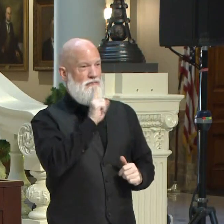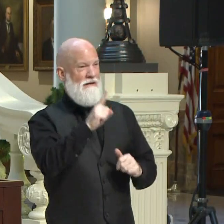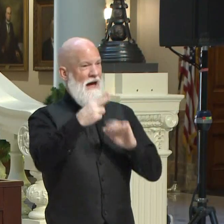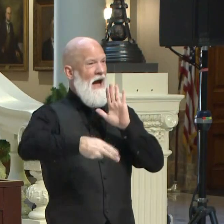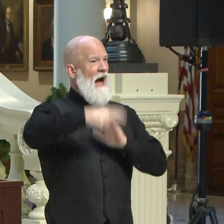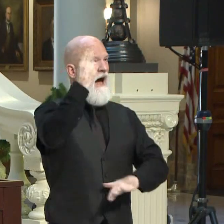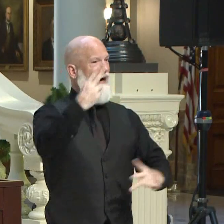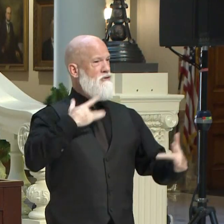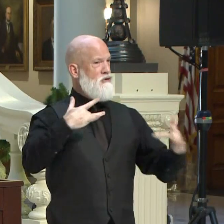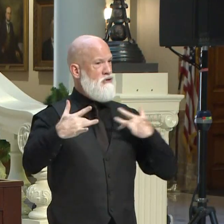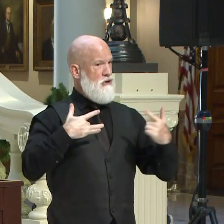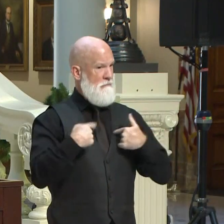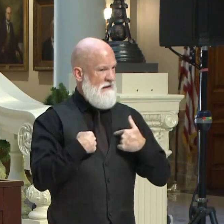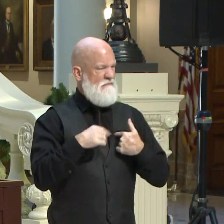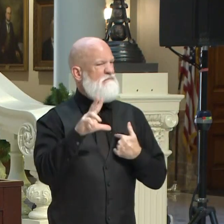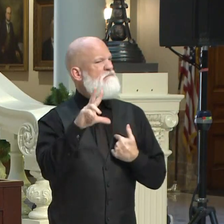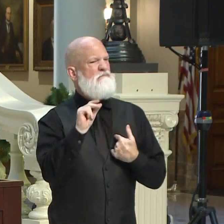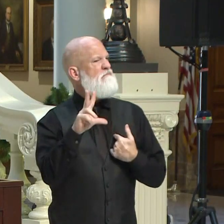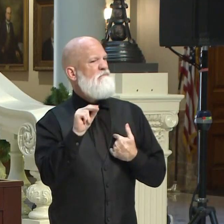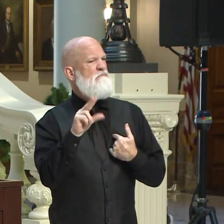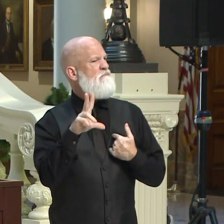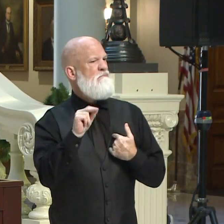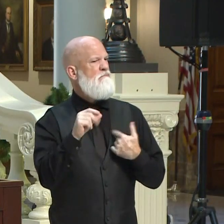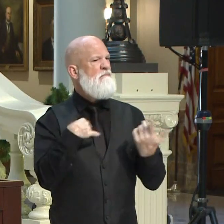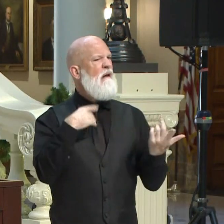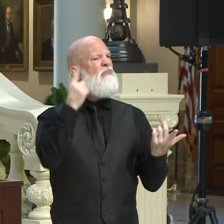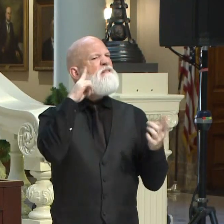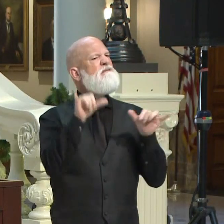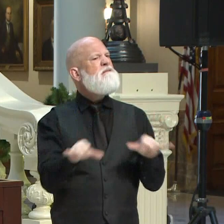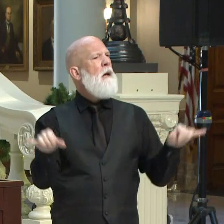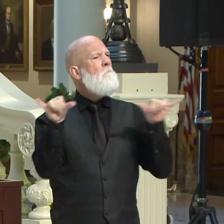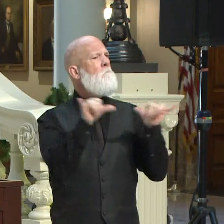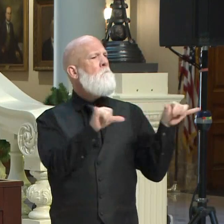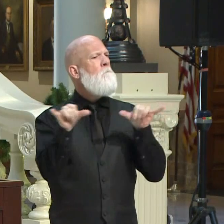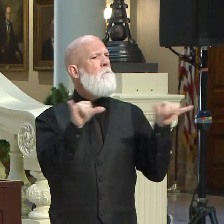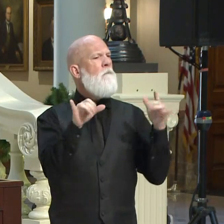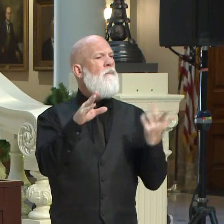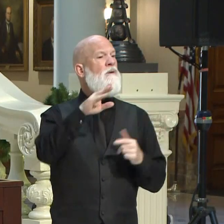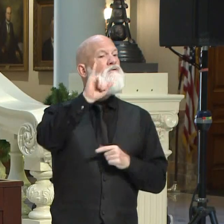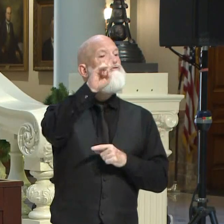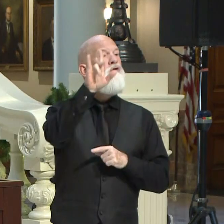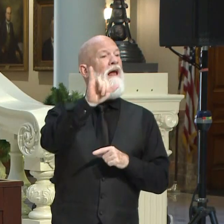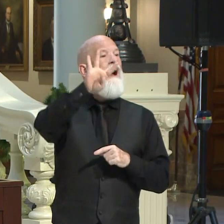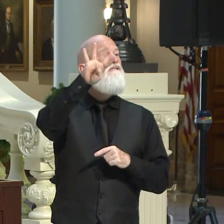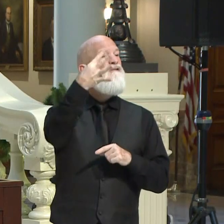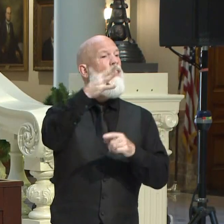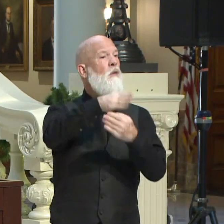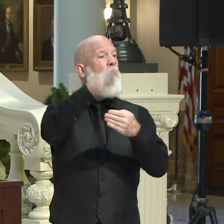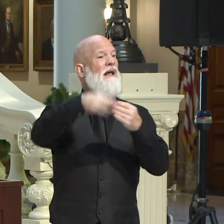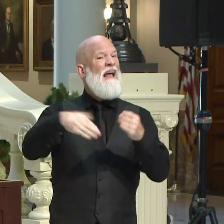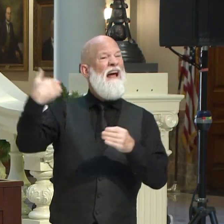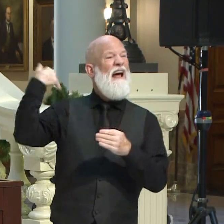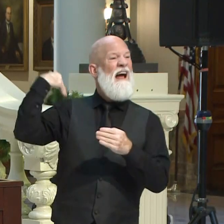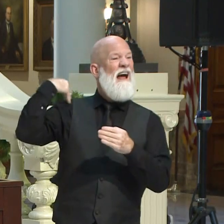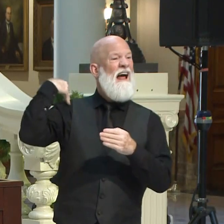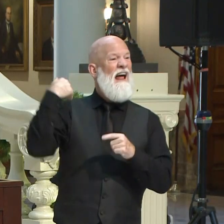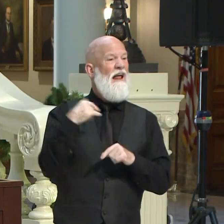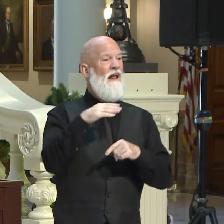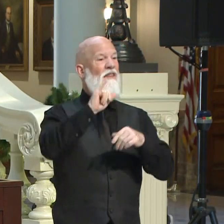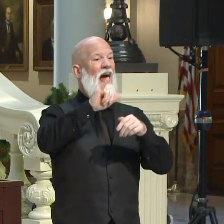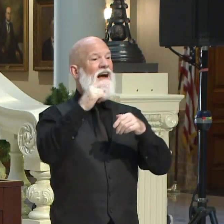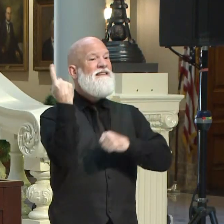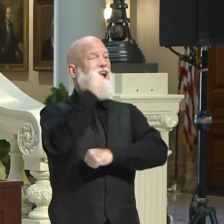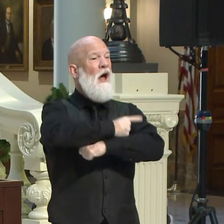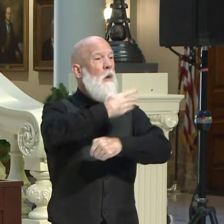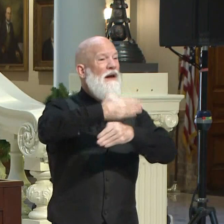than having a lot of people that were traveling, you know, over July 4th weekend or Labor Day weekend that were, you know, packing the coast or